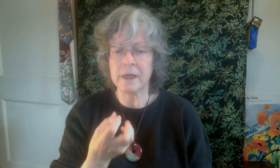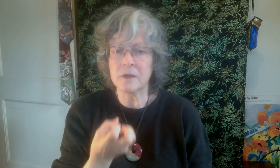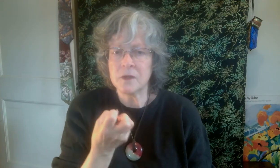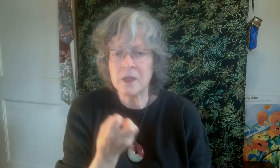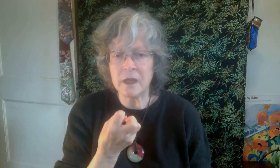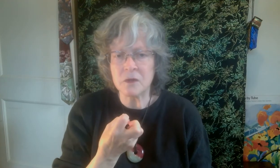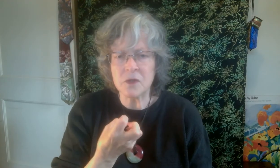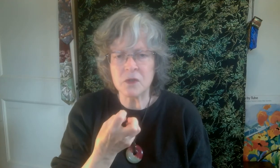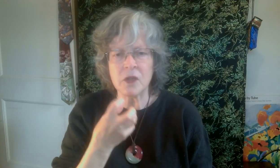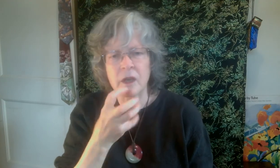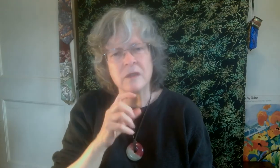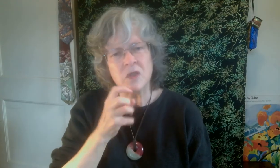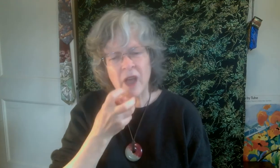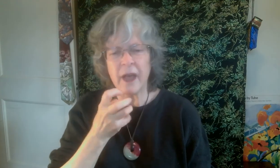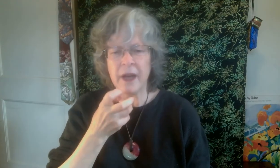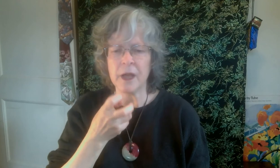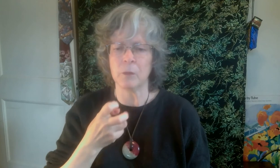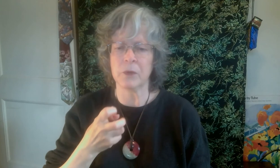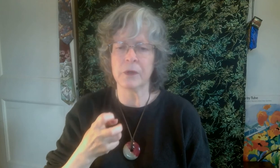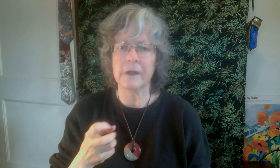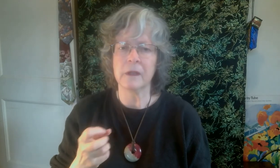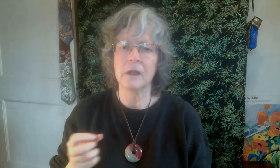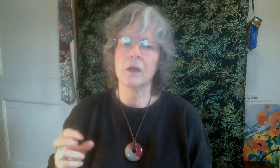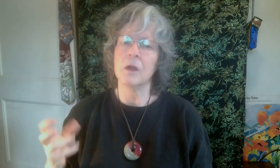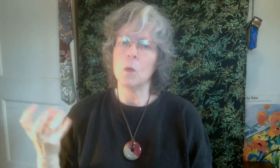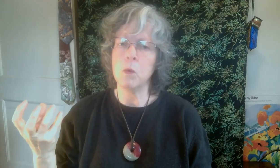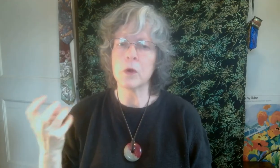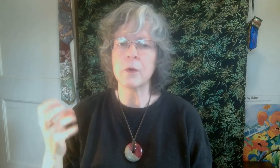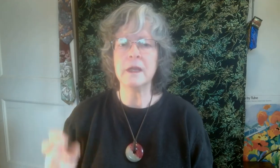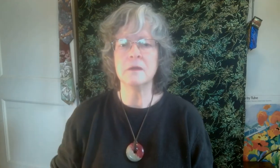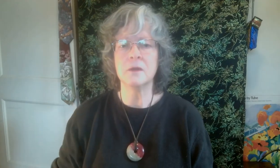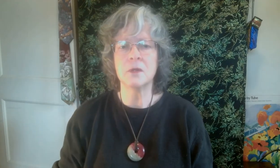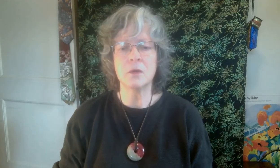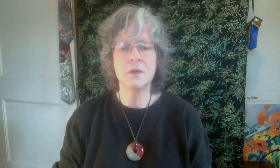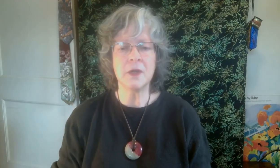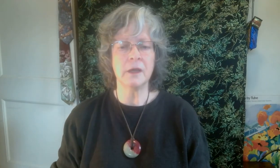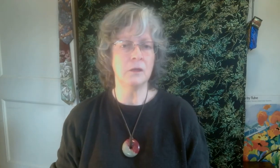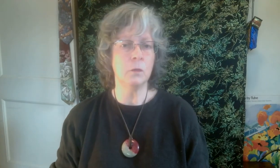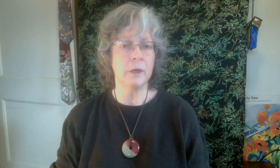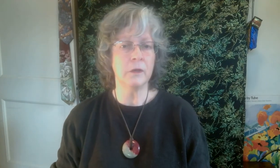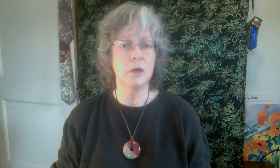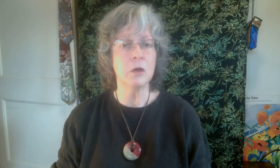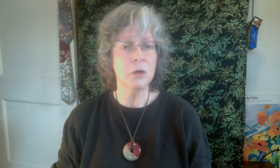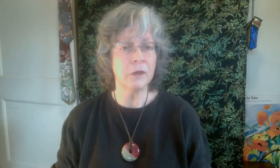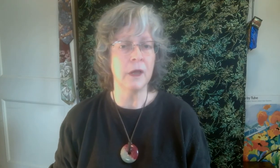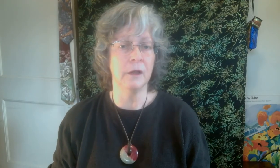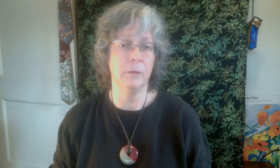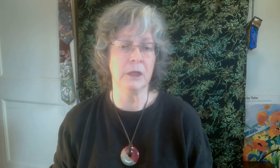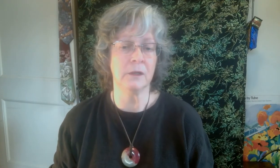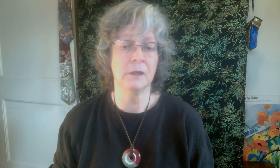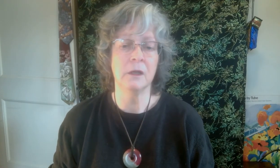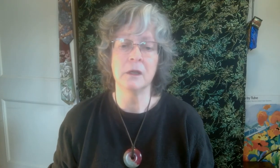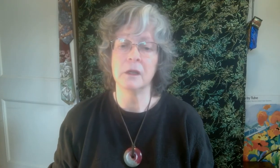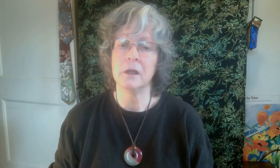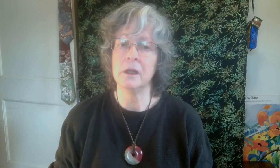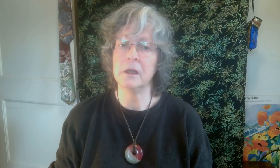stays stuck. It's tied up. Worry is associated with the earth element in